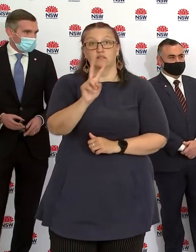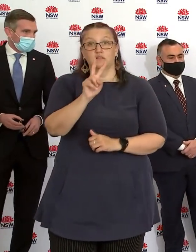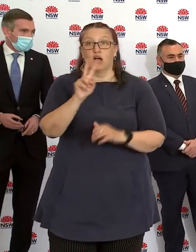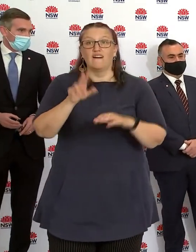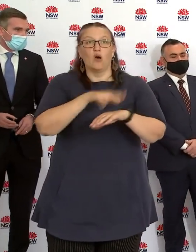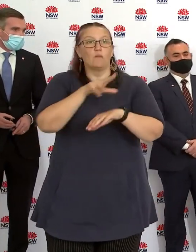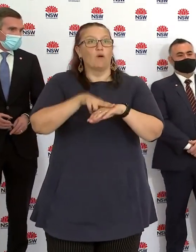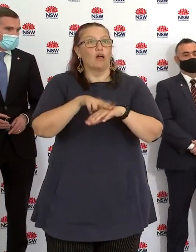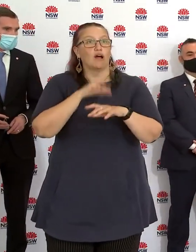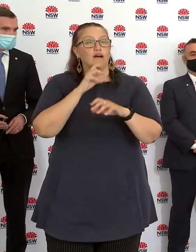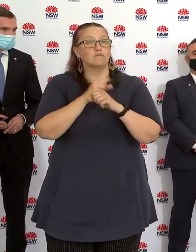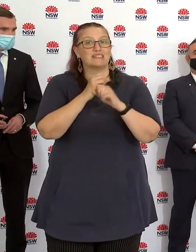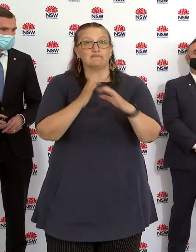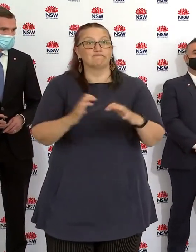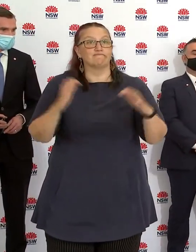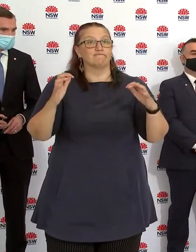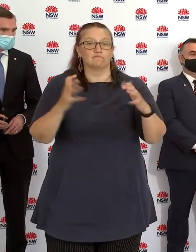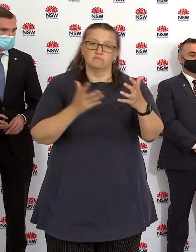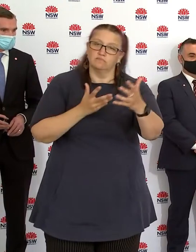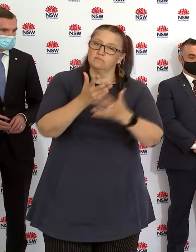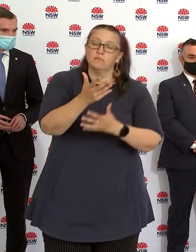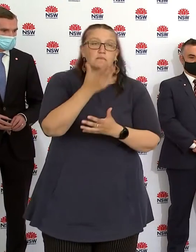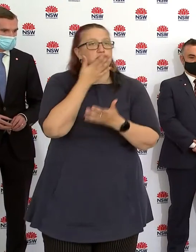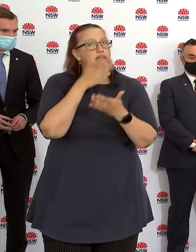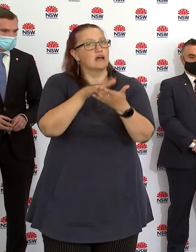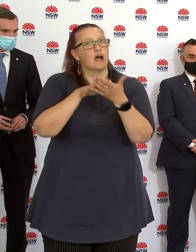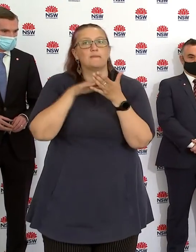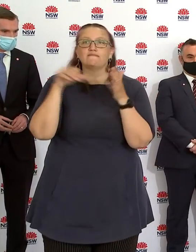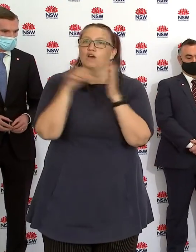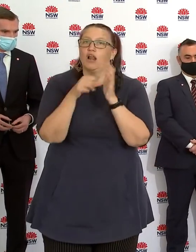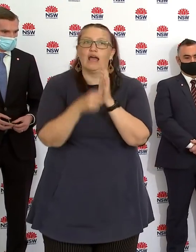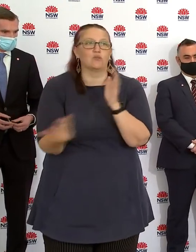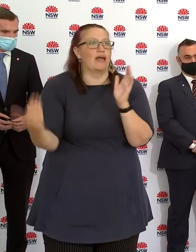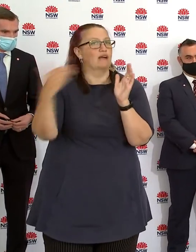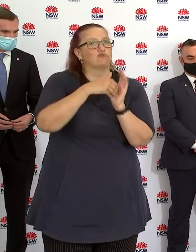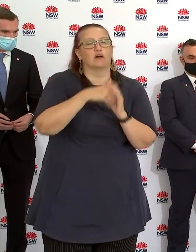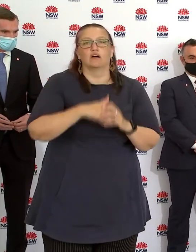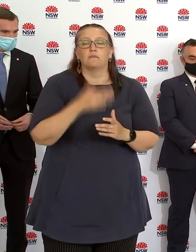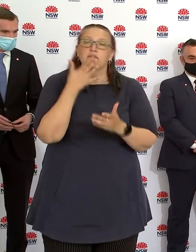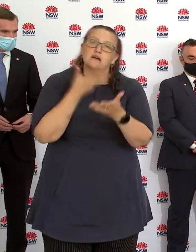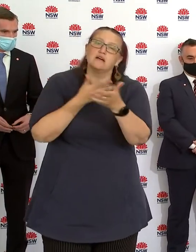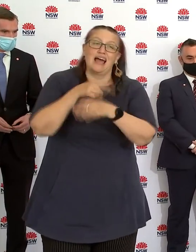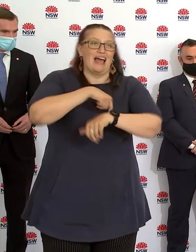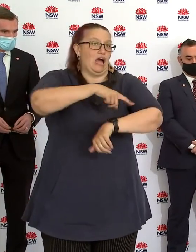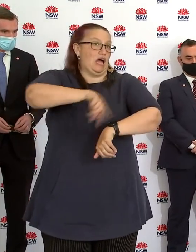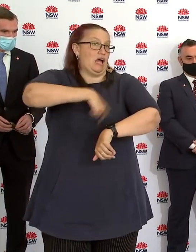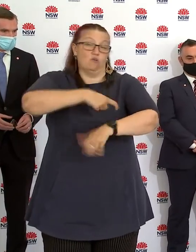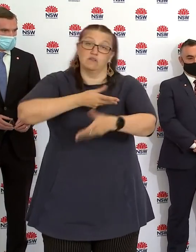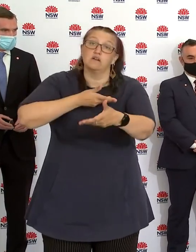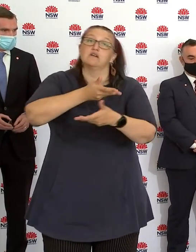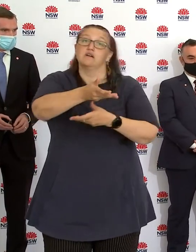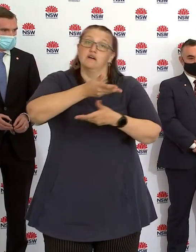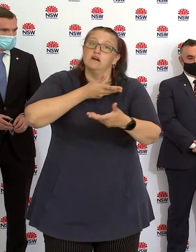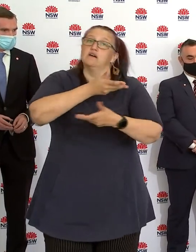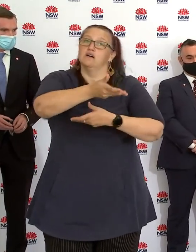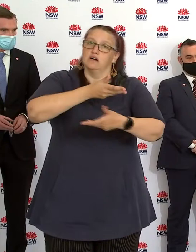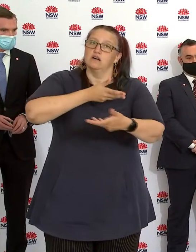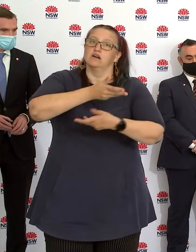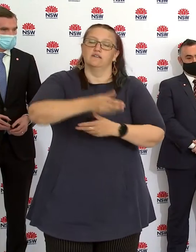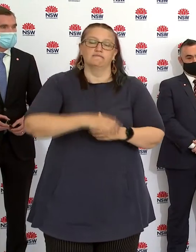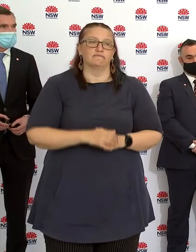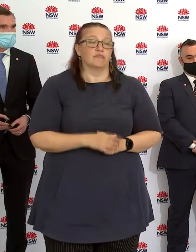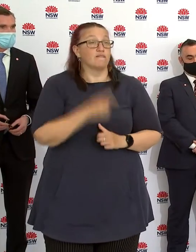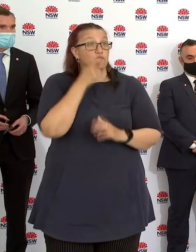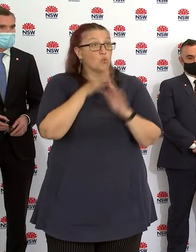Now let me make it clear, it was made clear to us some weeks ago that JobKeeper was off the table. And notwithstanding that,